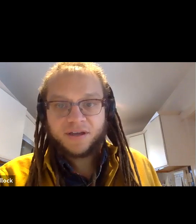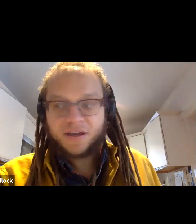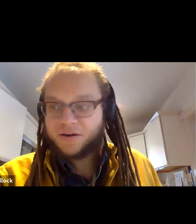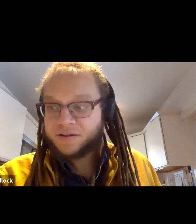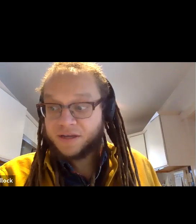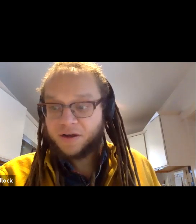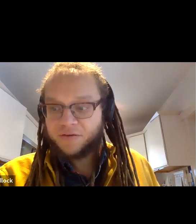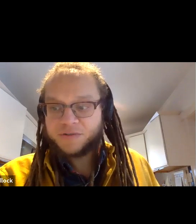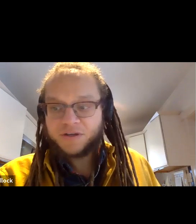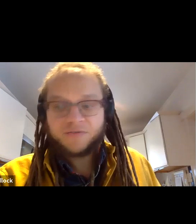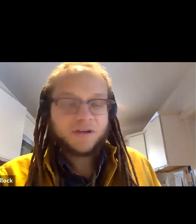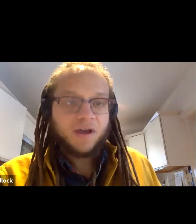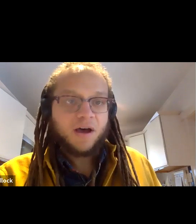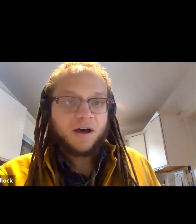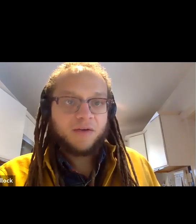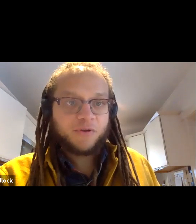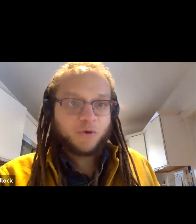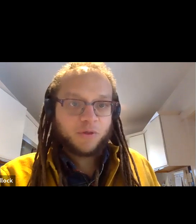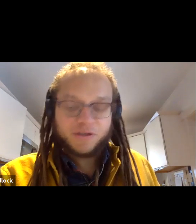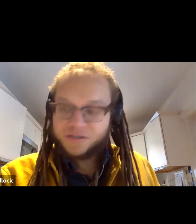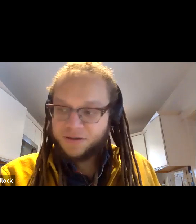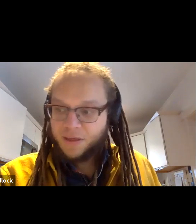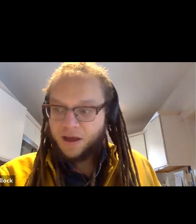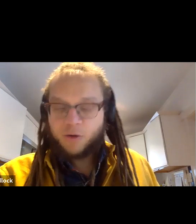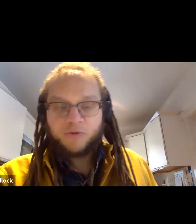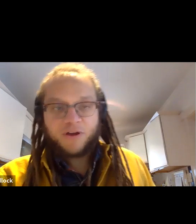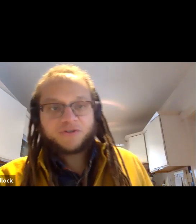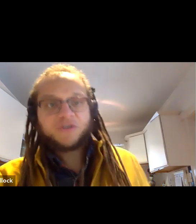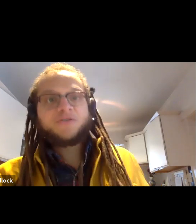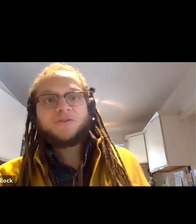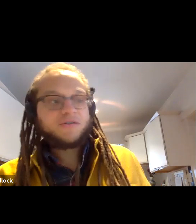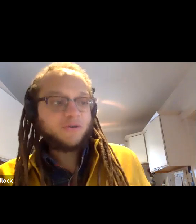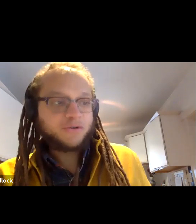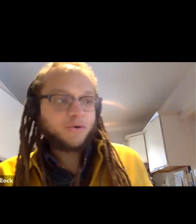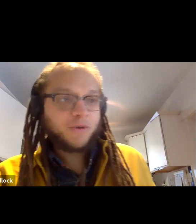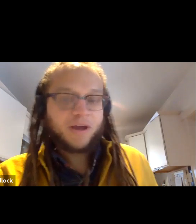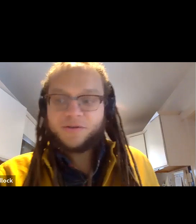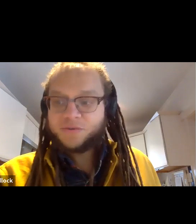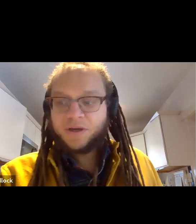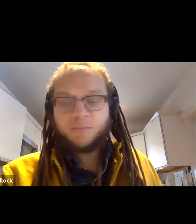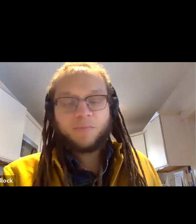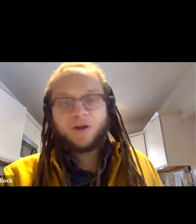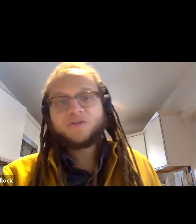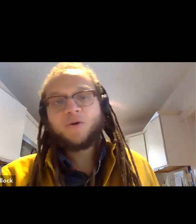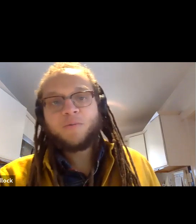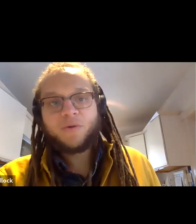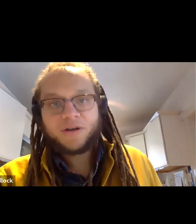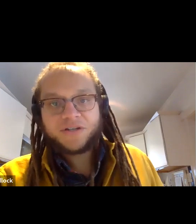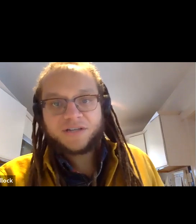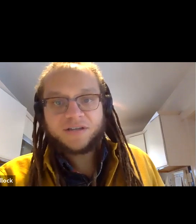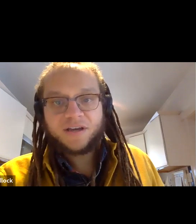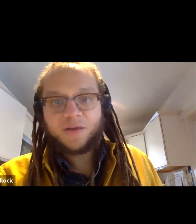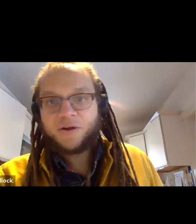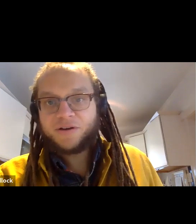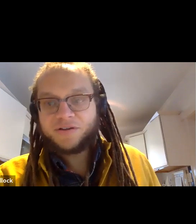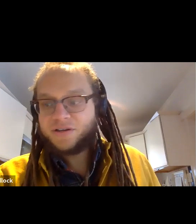and taking care of themselves. If you're in the Northeast, I hope you found shelter in the snowstorm we had this week, but I also hope that you